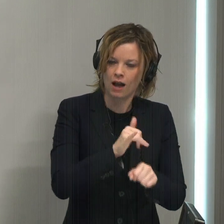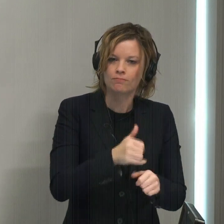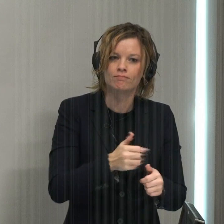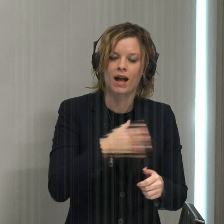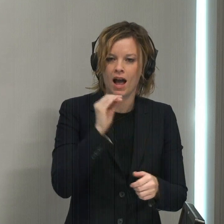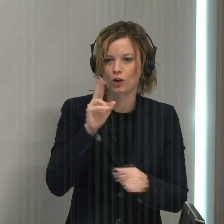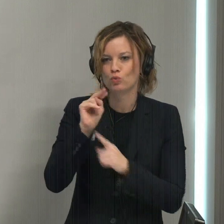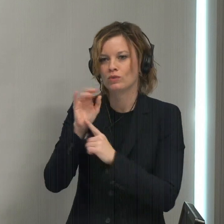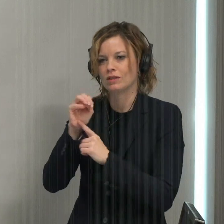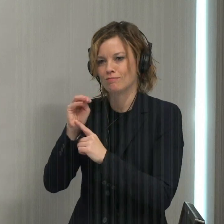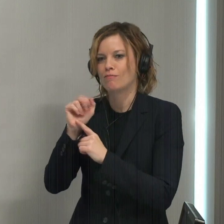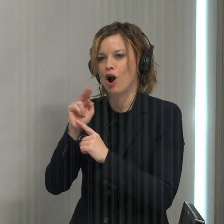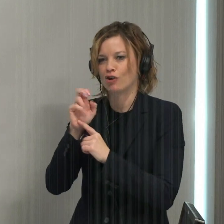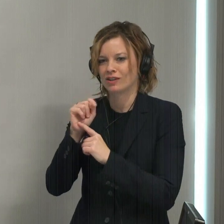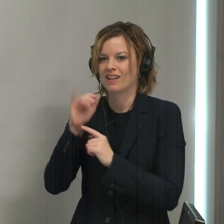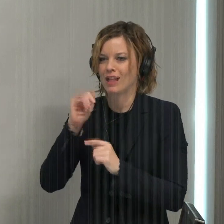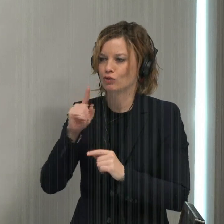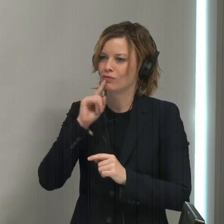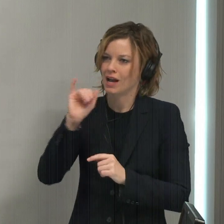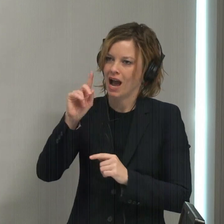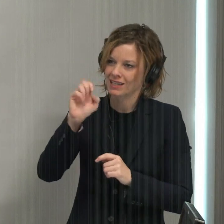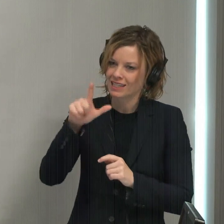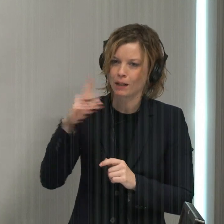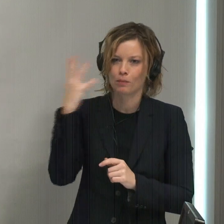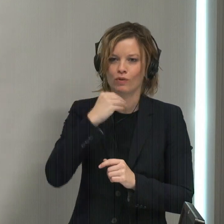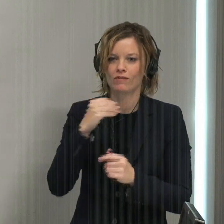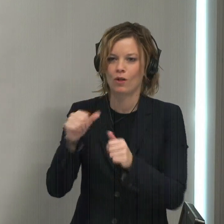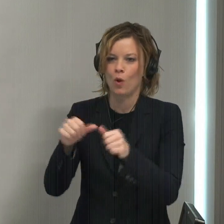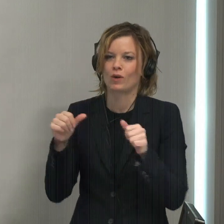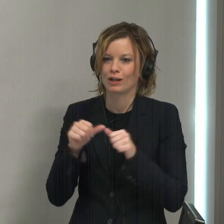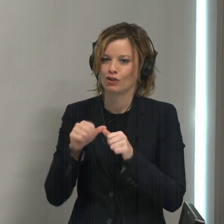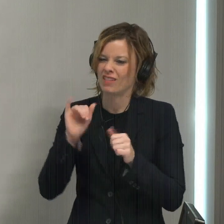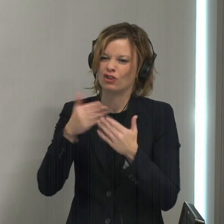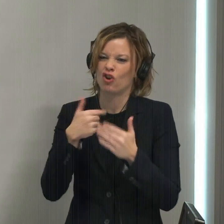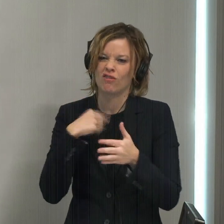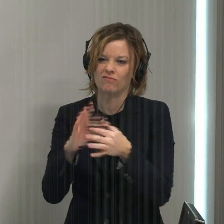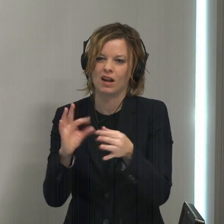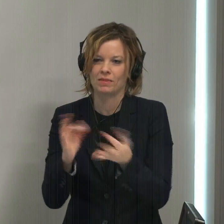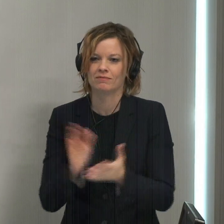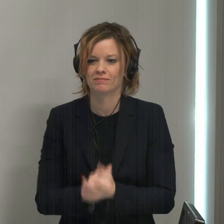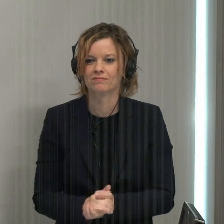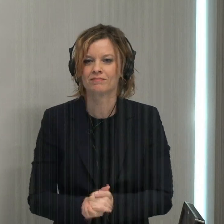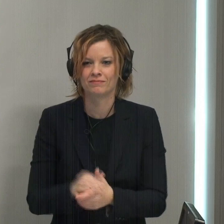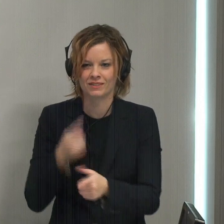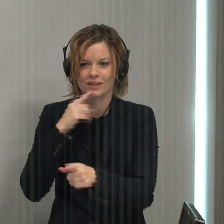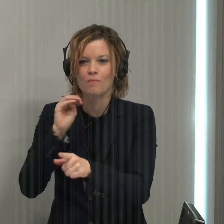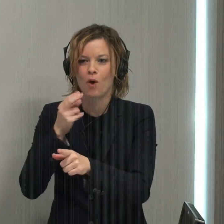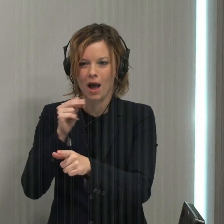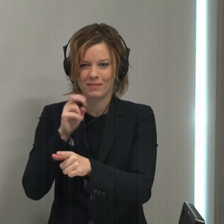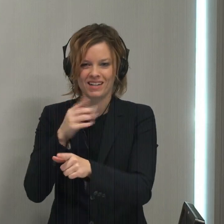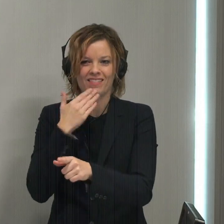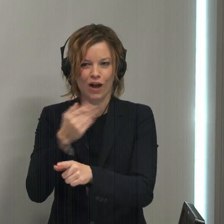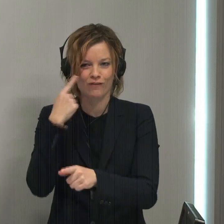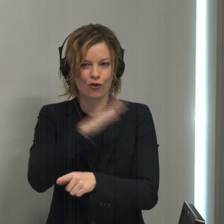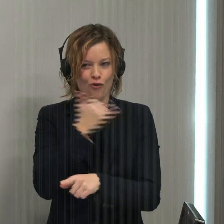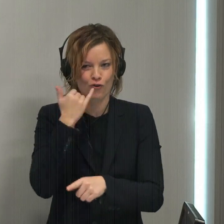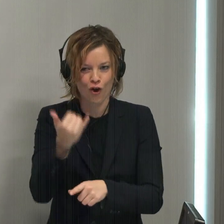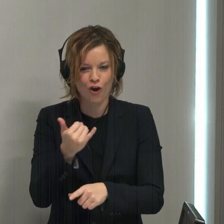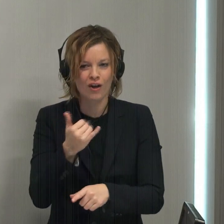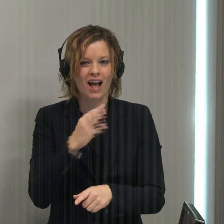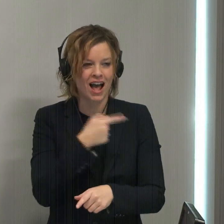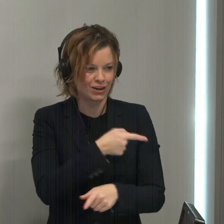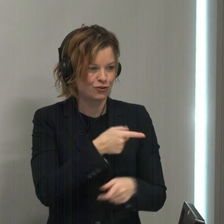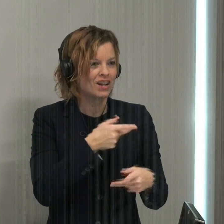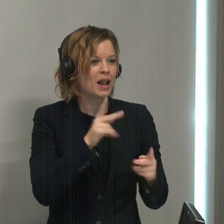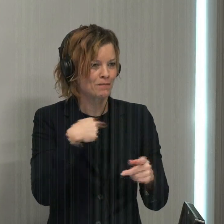market is an ideal, beautiful location. And that's all I have to say. Mohamed, thank you very much for your call. And you allow me to